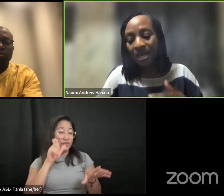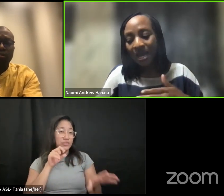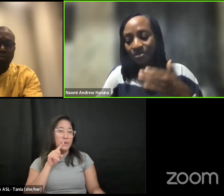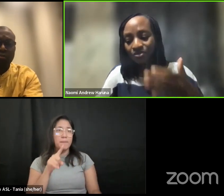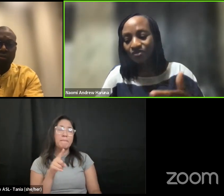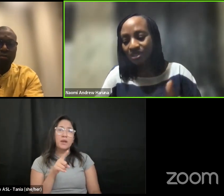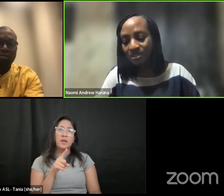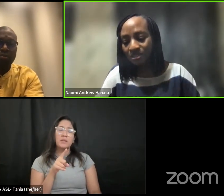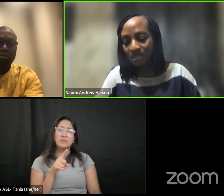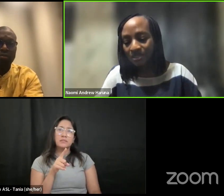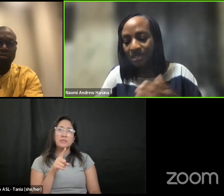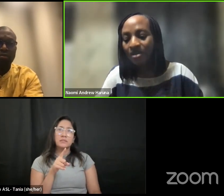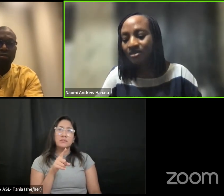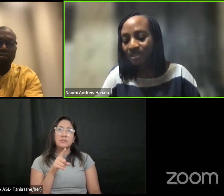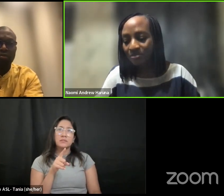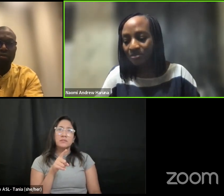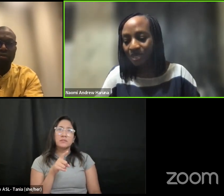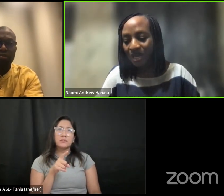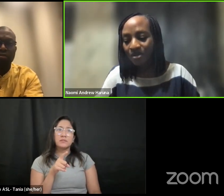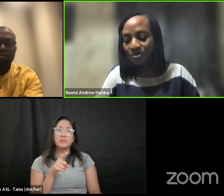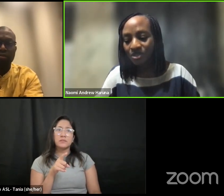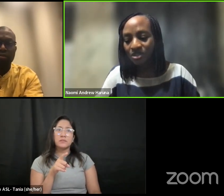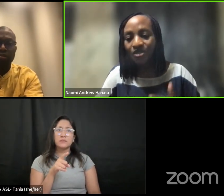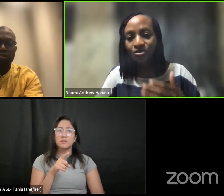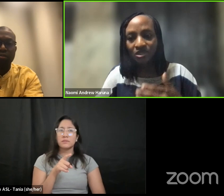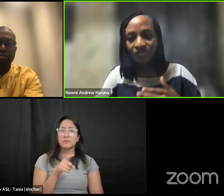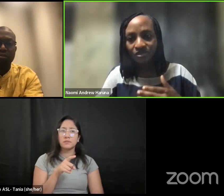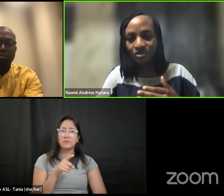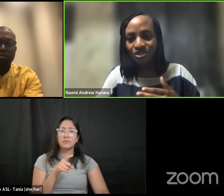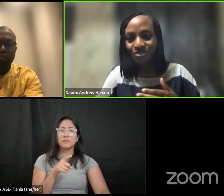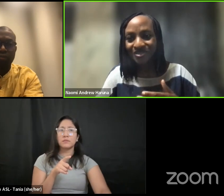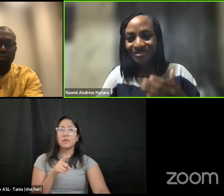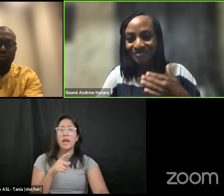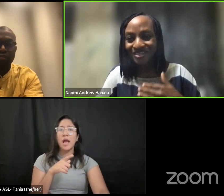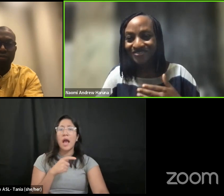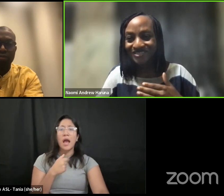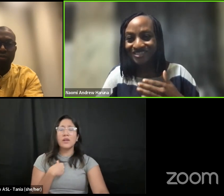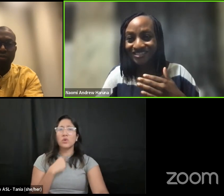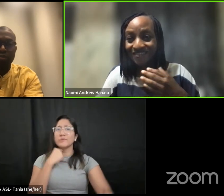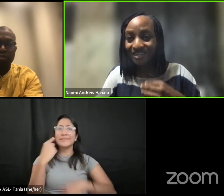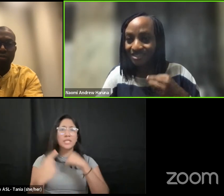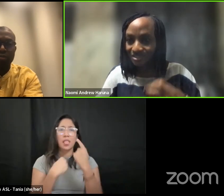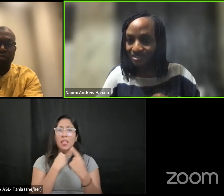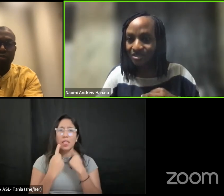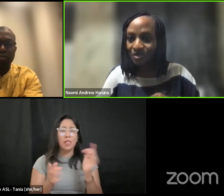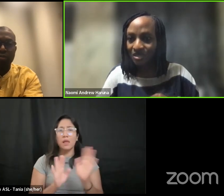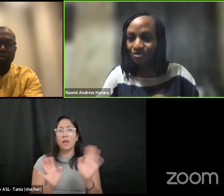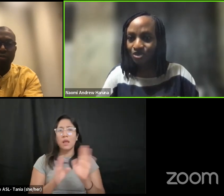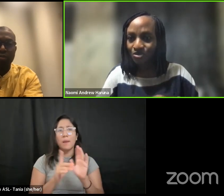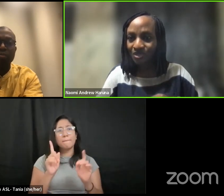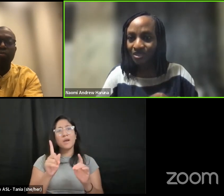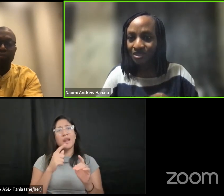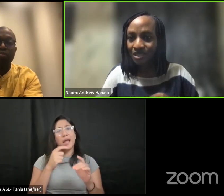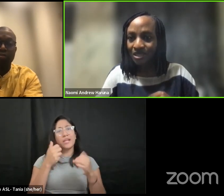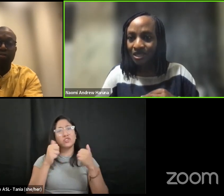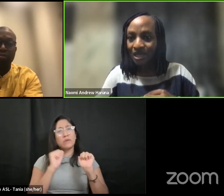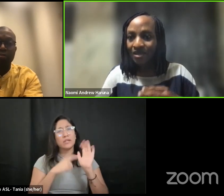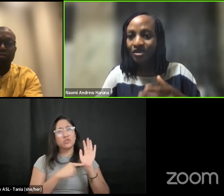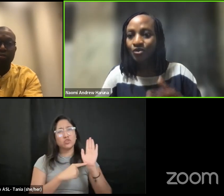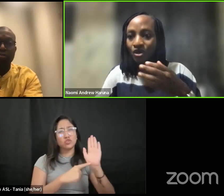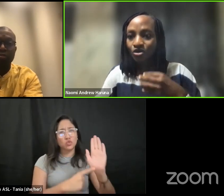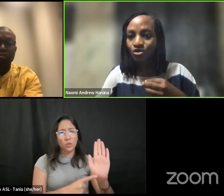discuss i don't really tell them i always try to live in such a way that my students directly see what i'm doing